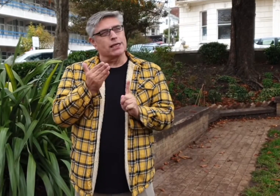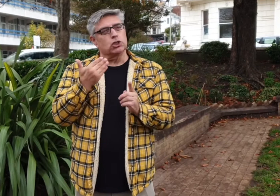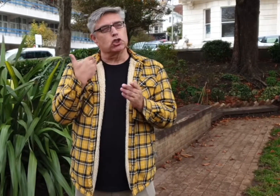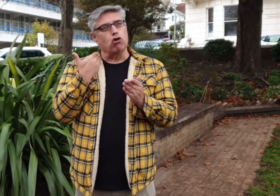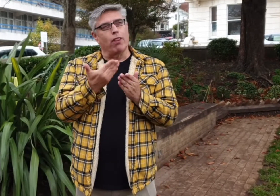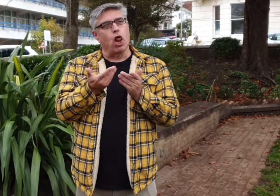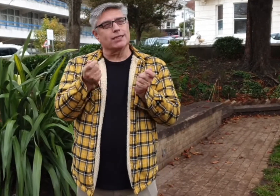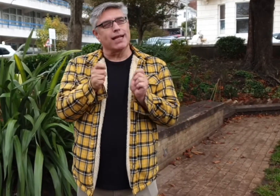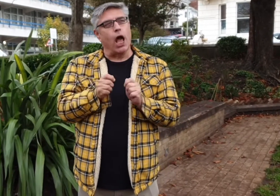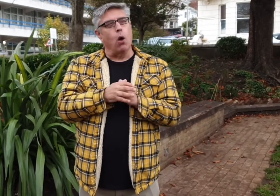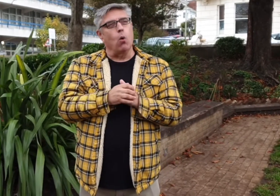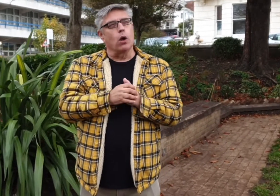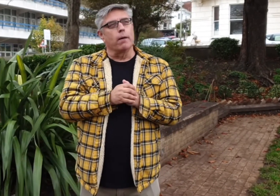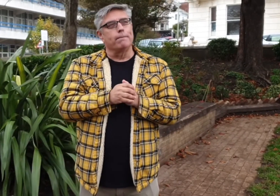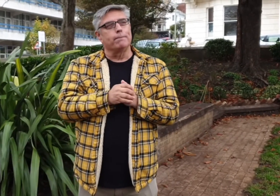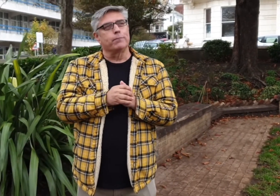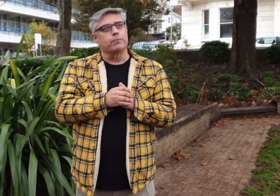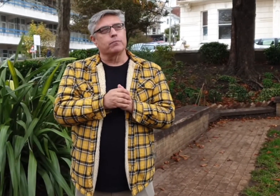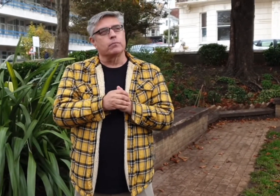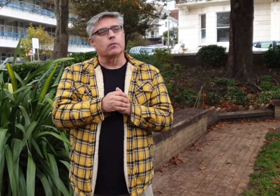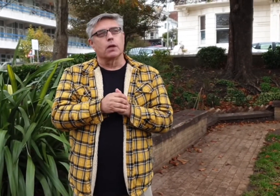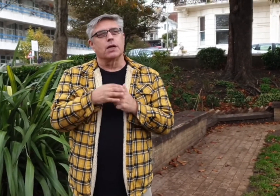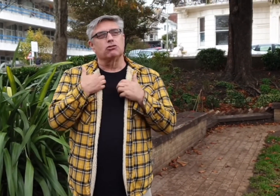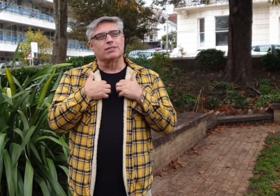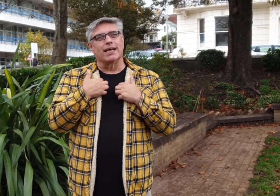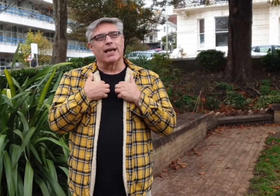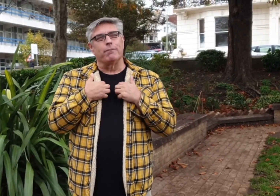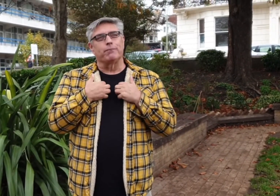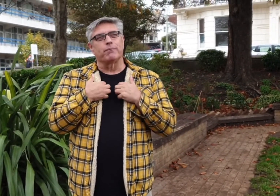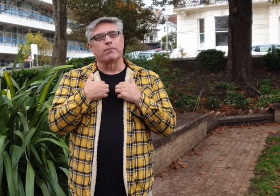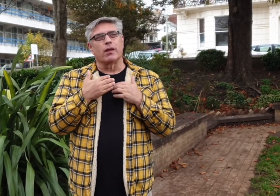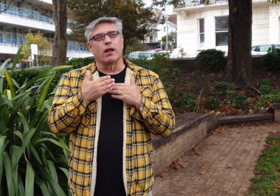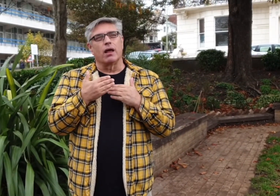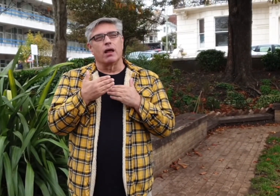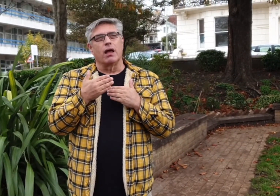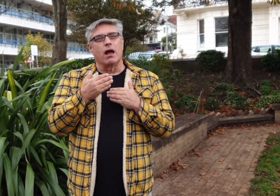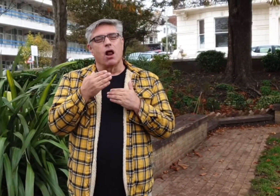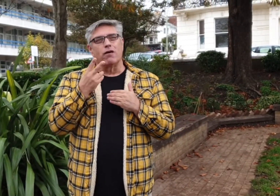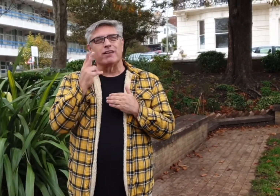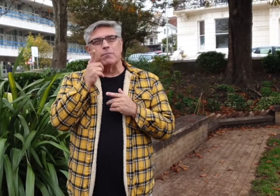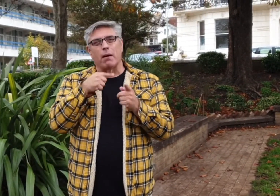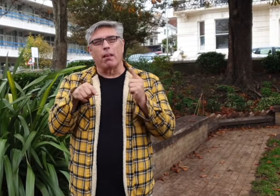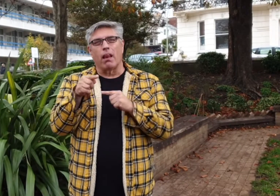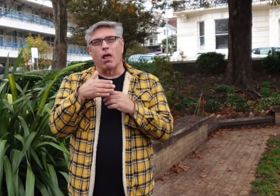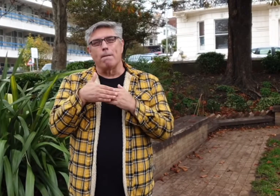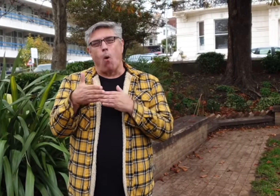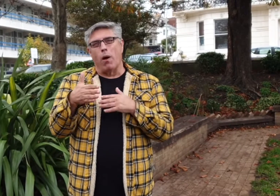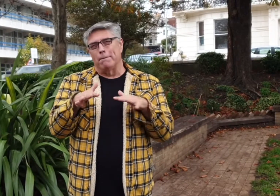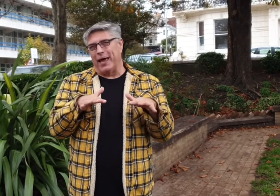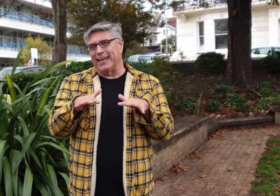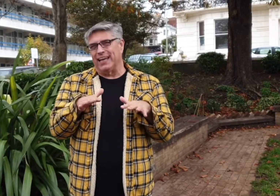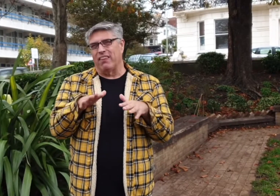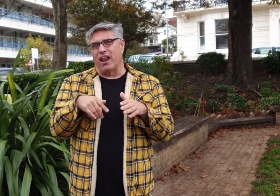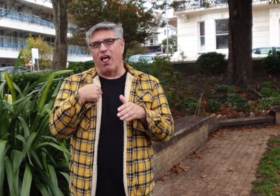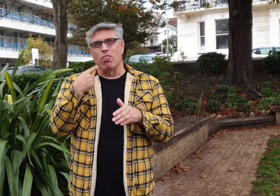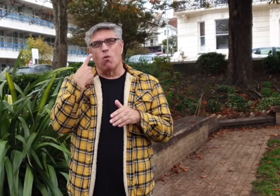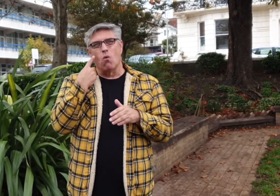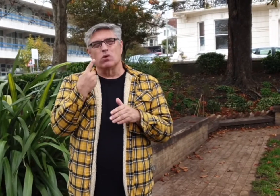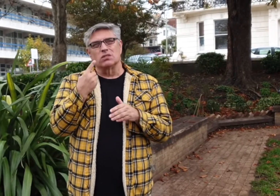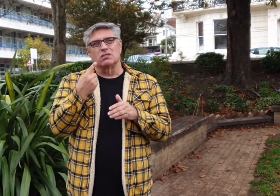What have I noticed during lockdown? I suppose it's quite interesting that quite a lot of deaf people are